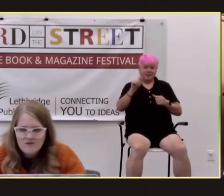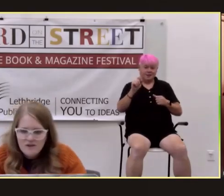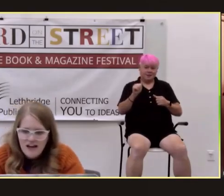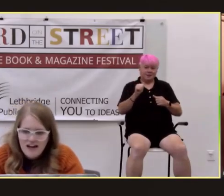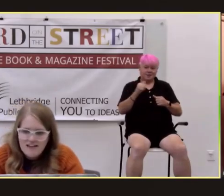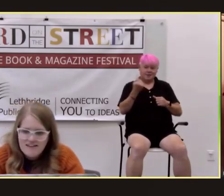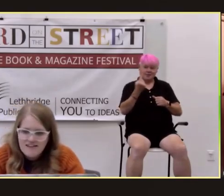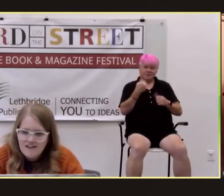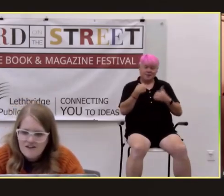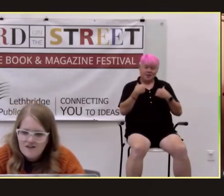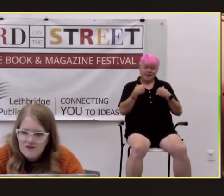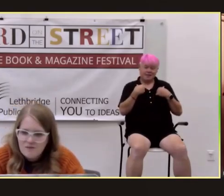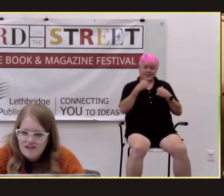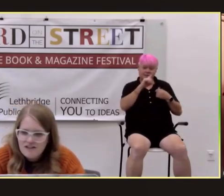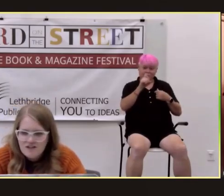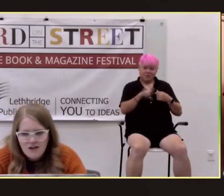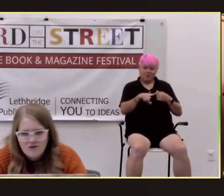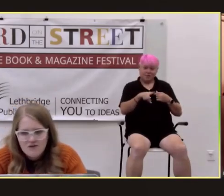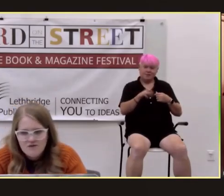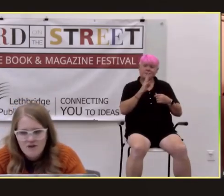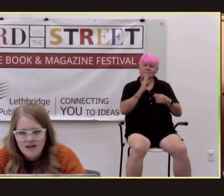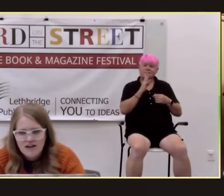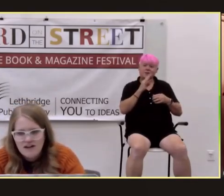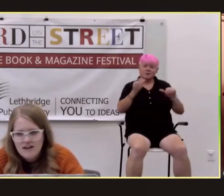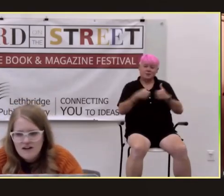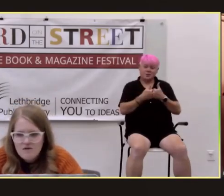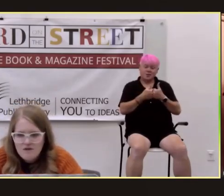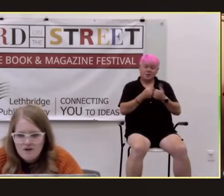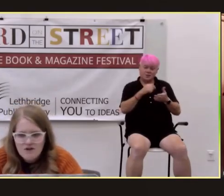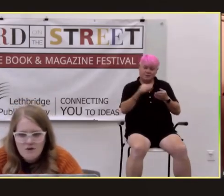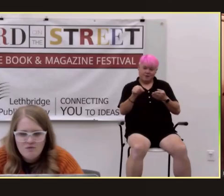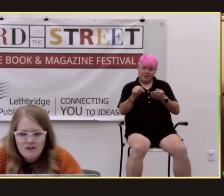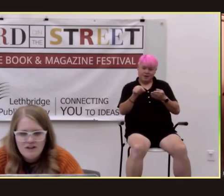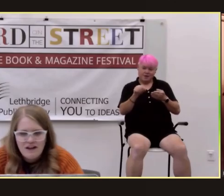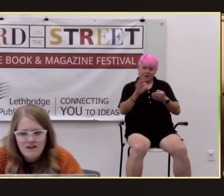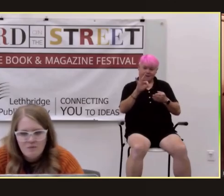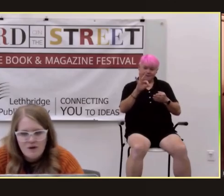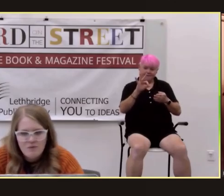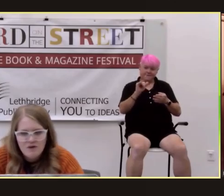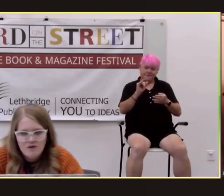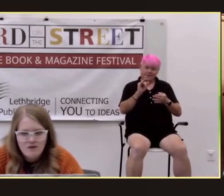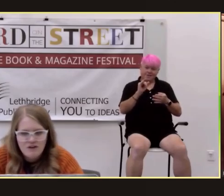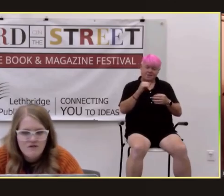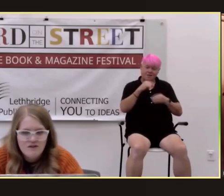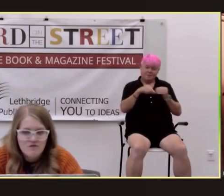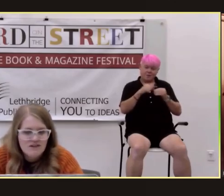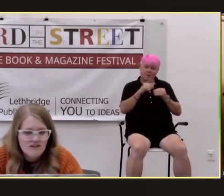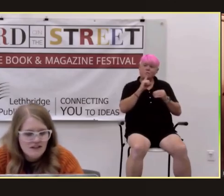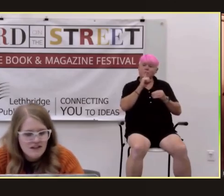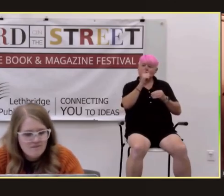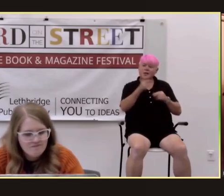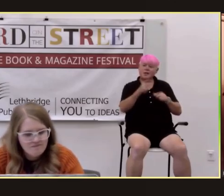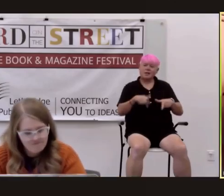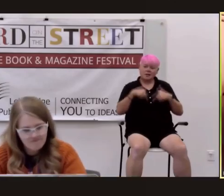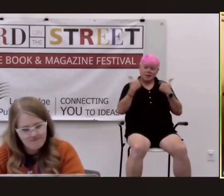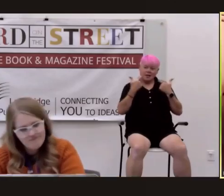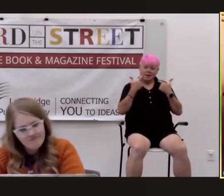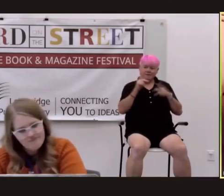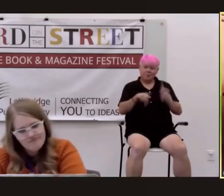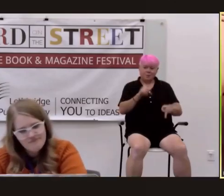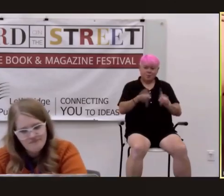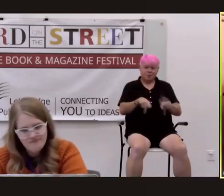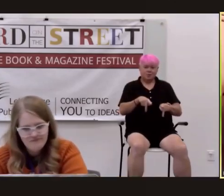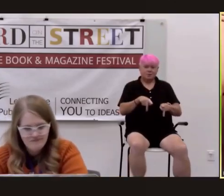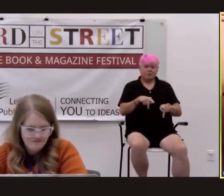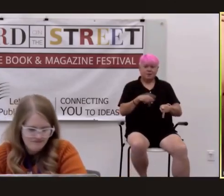joy asked could you speak to the challenges of writing fiction about real life people who lived so recently sure thank